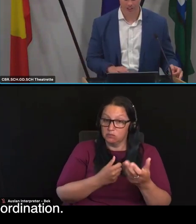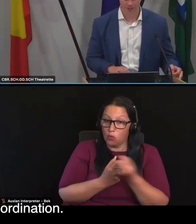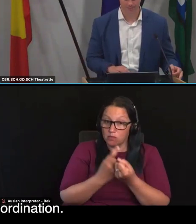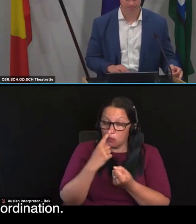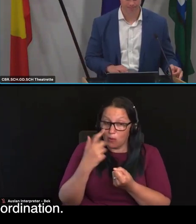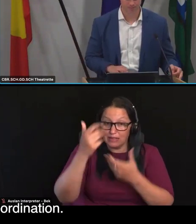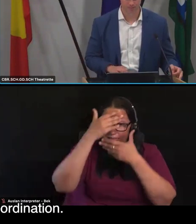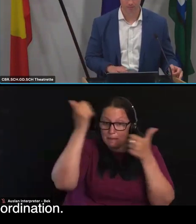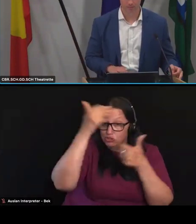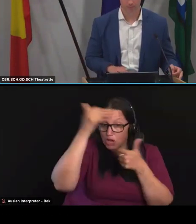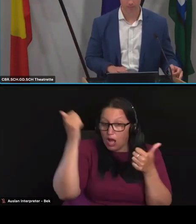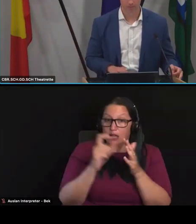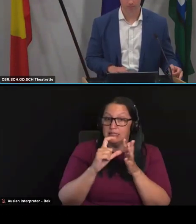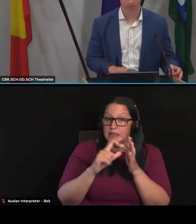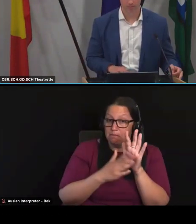coordination.